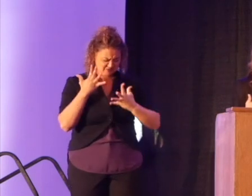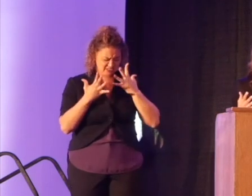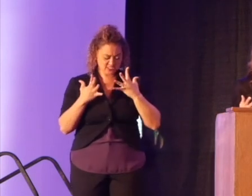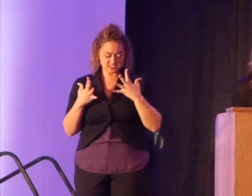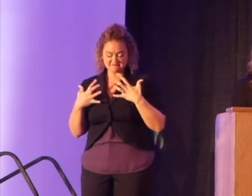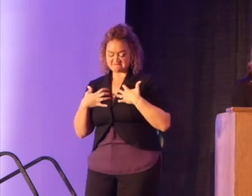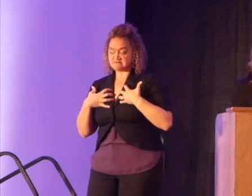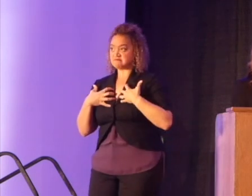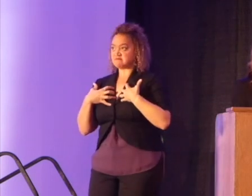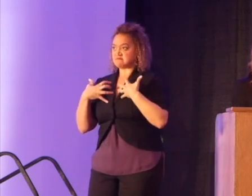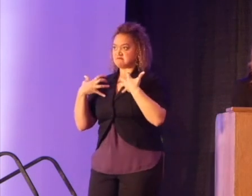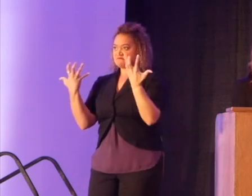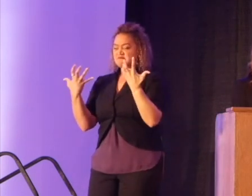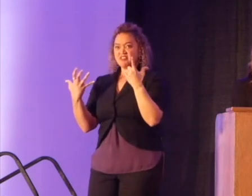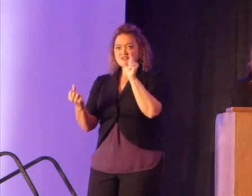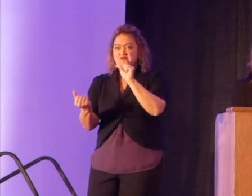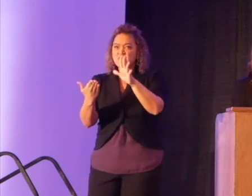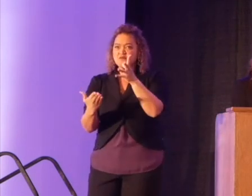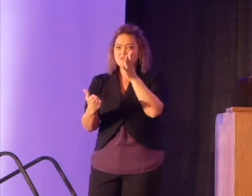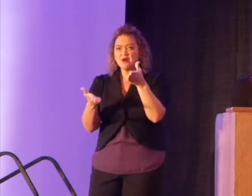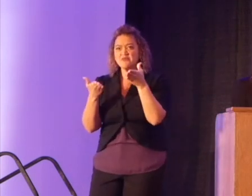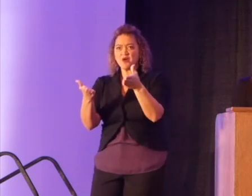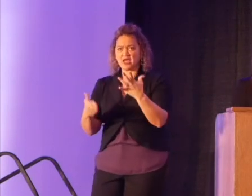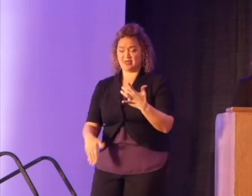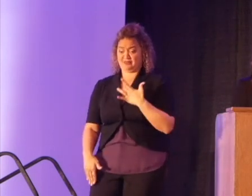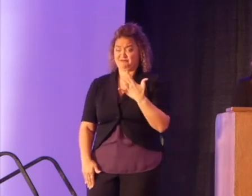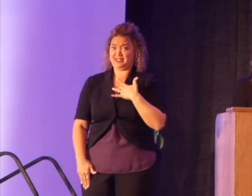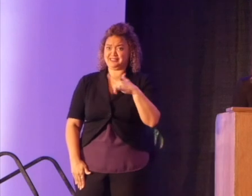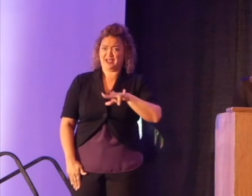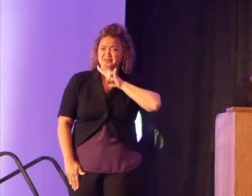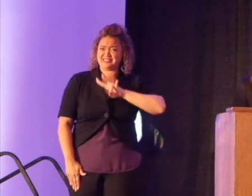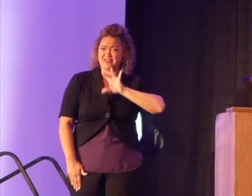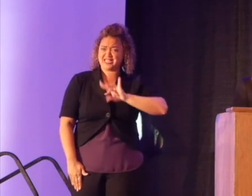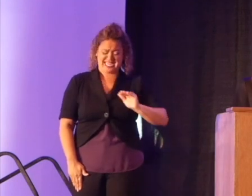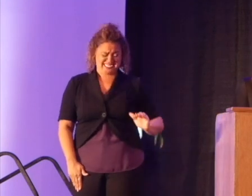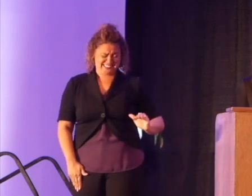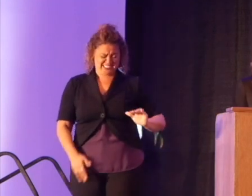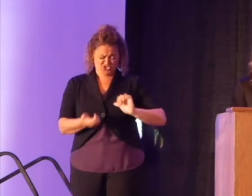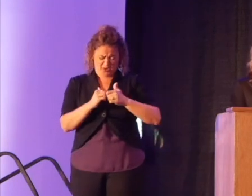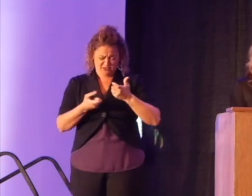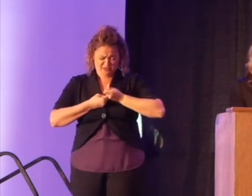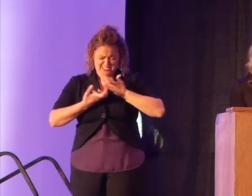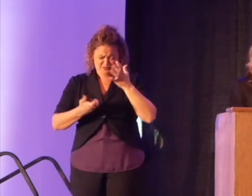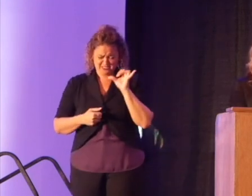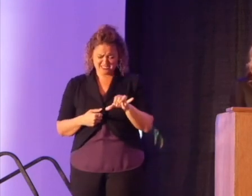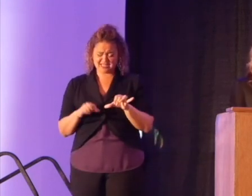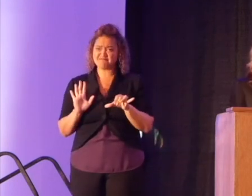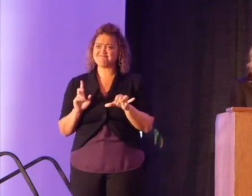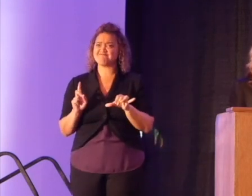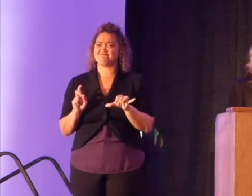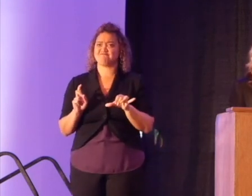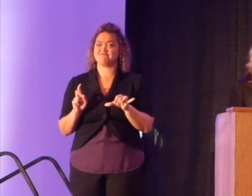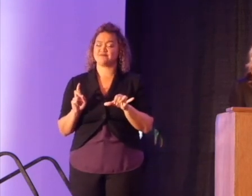rage that my mom was being treated this way, feelings that a seven- or eight-year-old does not quite know how to articulate. It